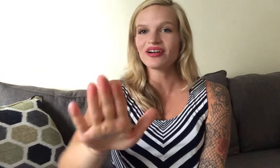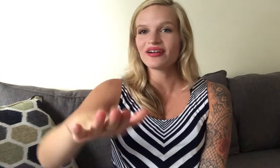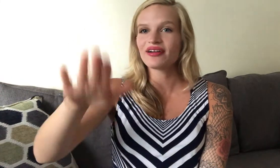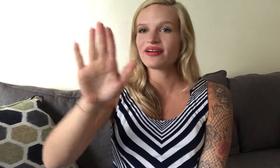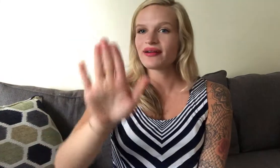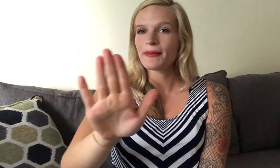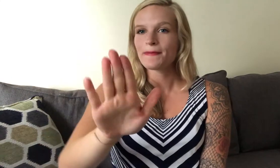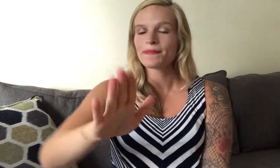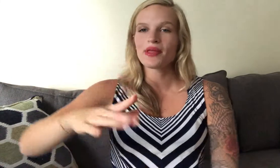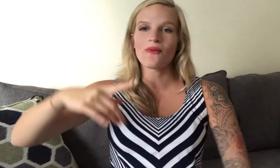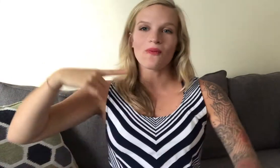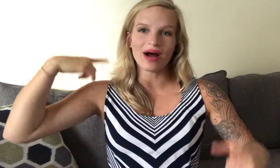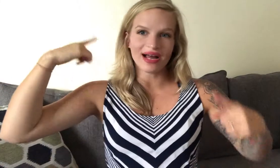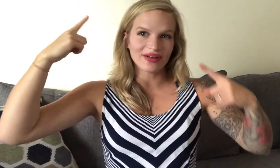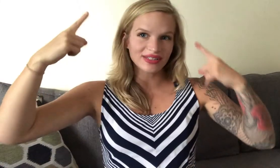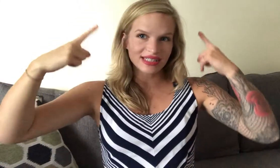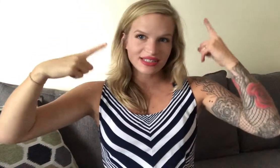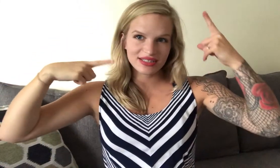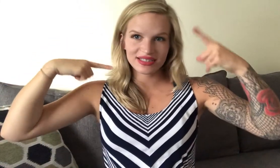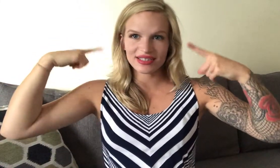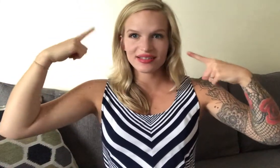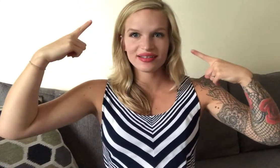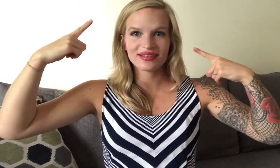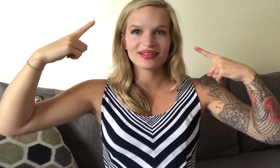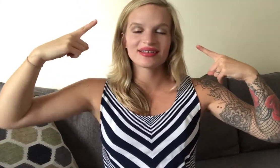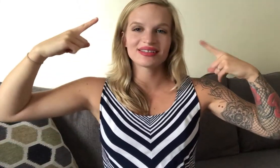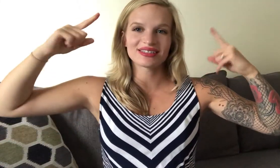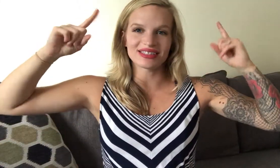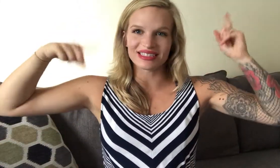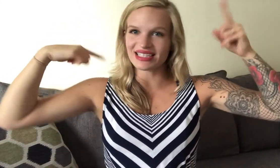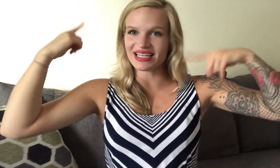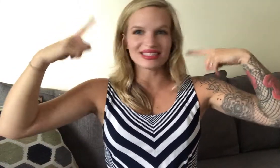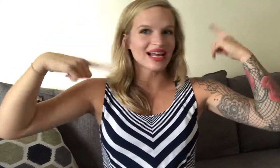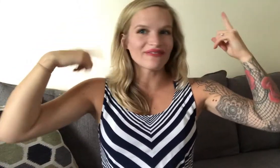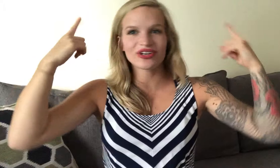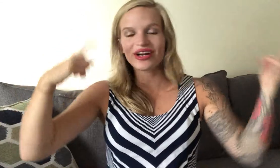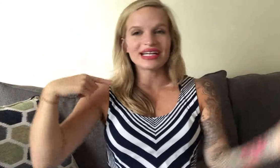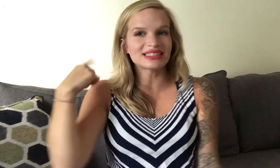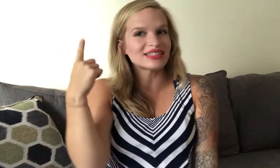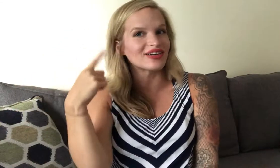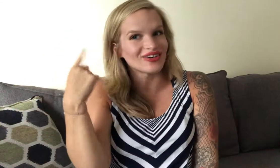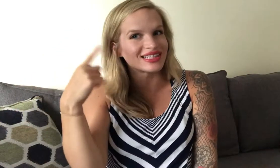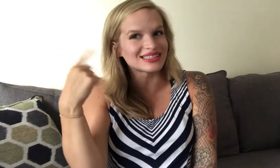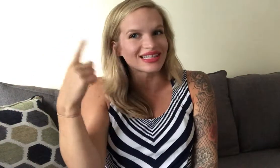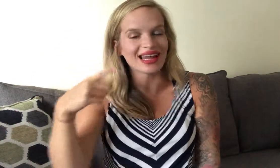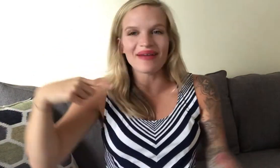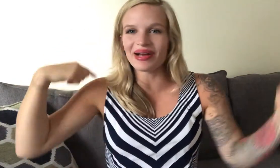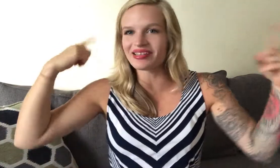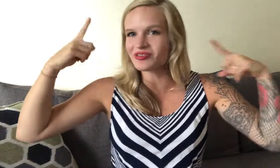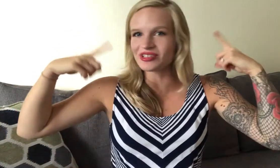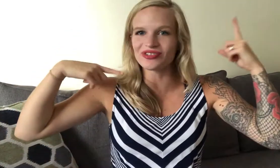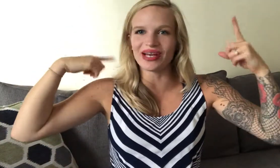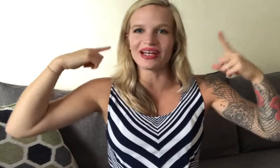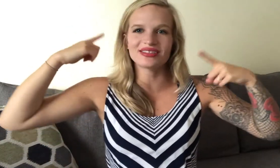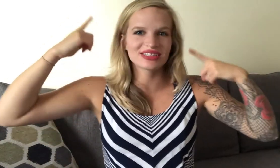wildest so this is like the sign for crazy you know crazy like that but I did it with two hands